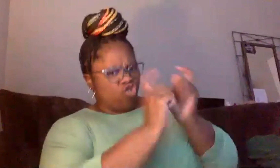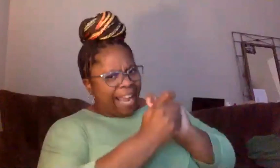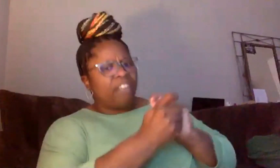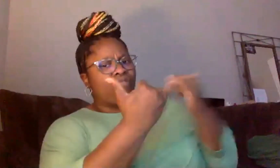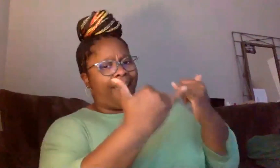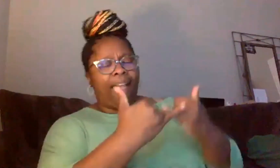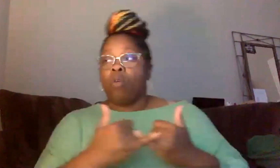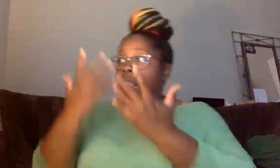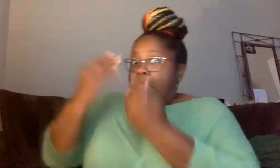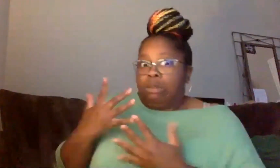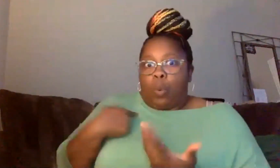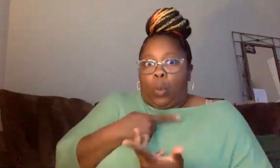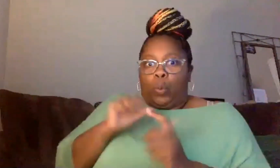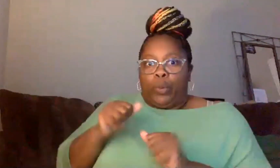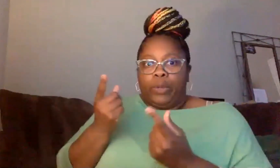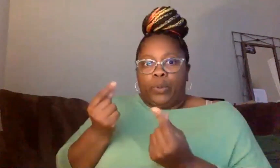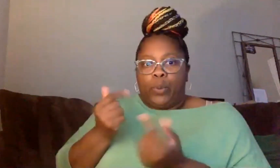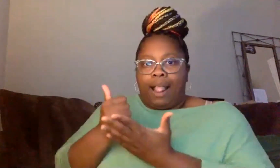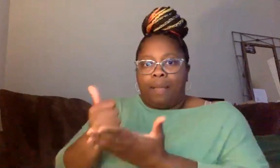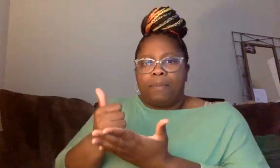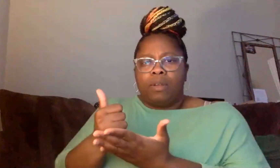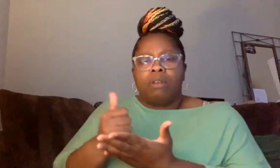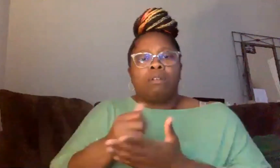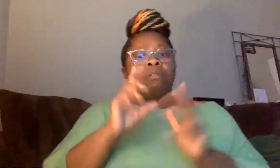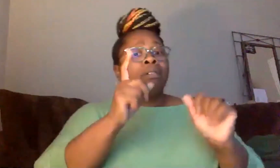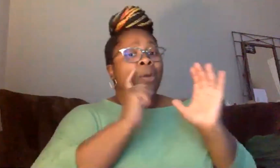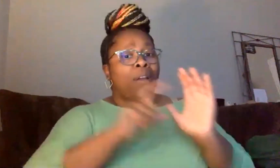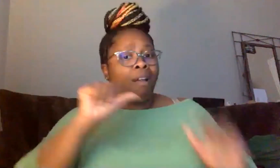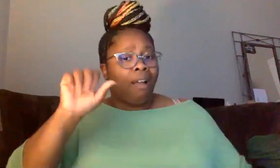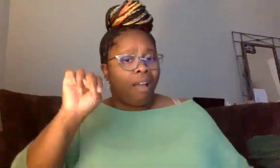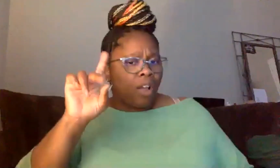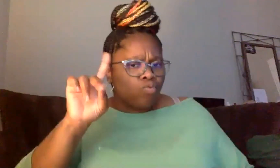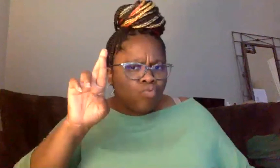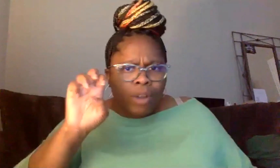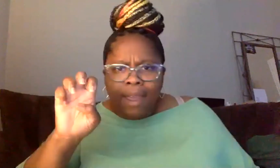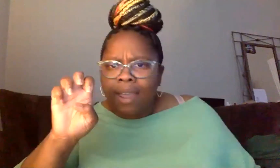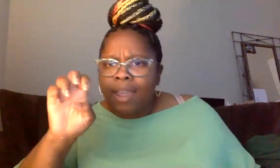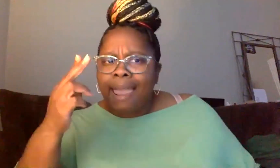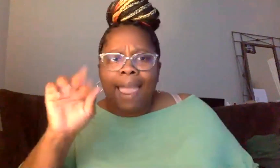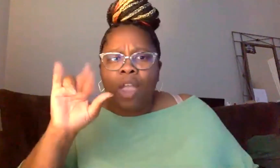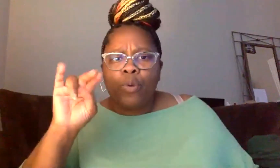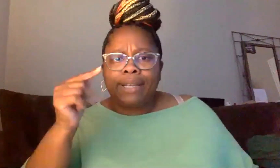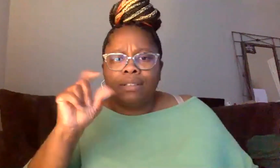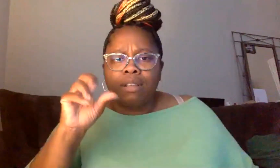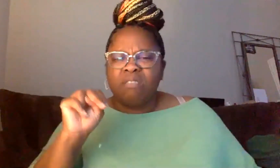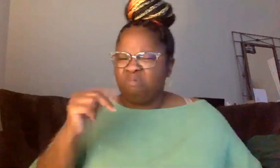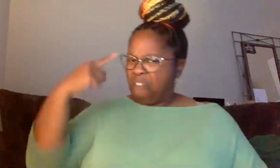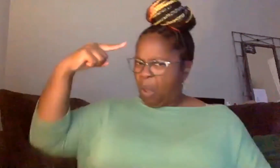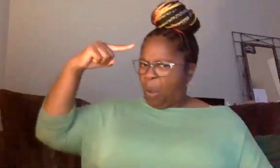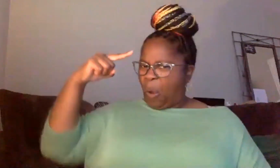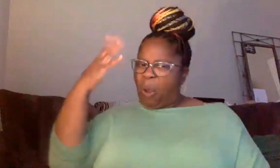Let us know what we can do. Sorry. Can we recognize Andre Harrington quickly? Why? Why do we have to recognize Andre?